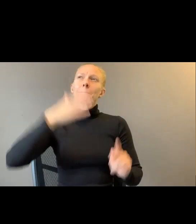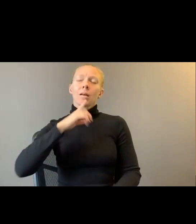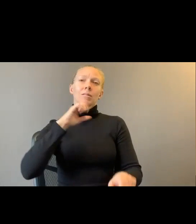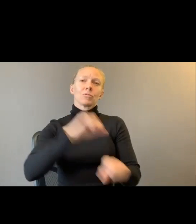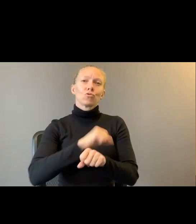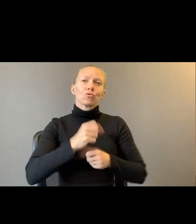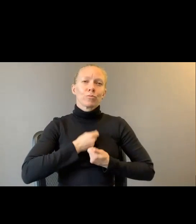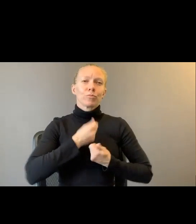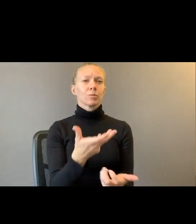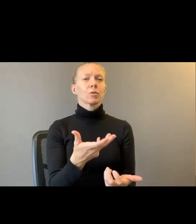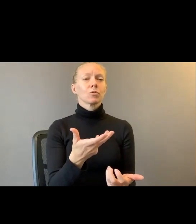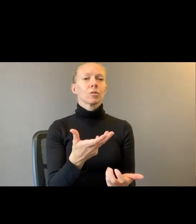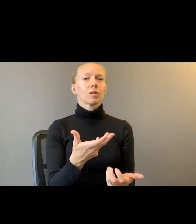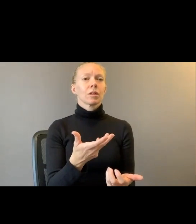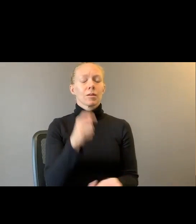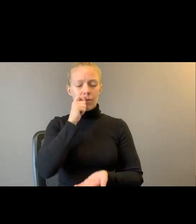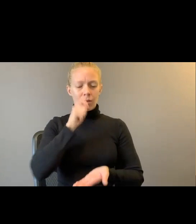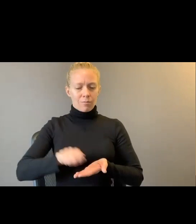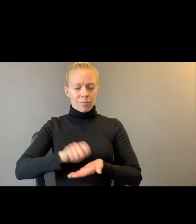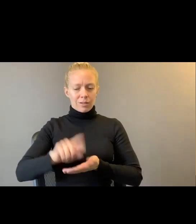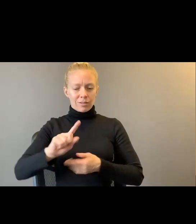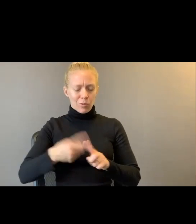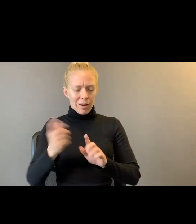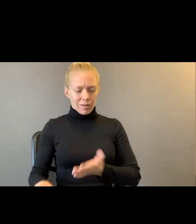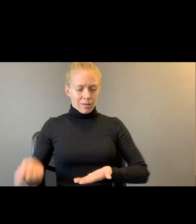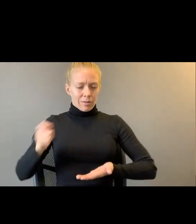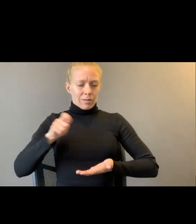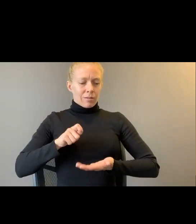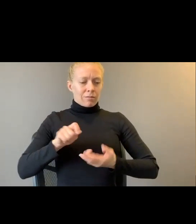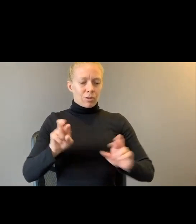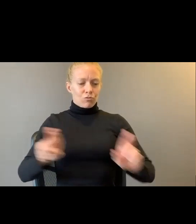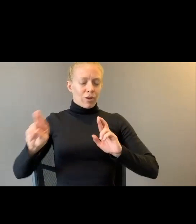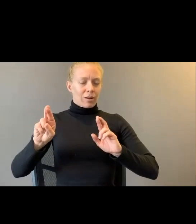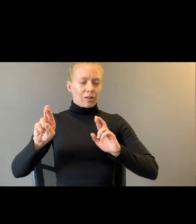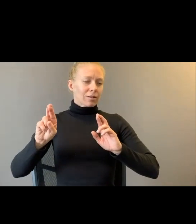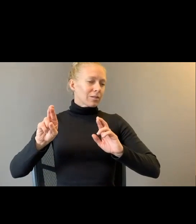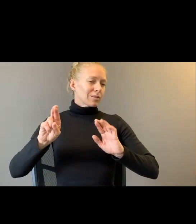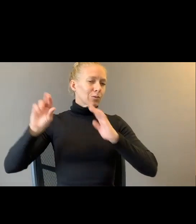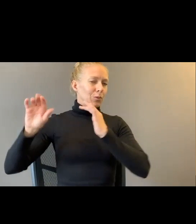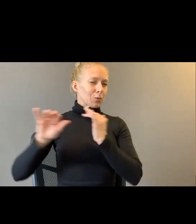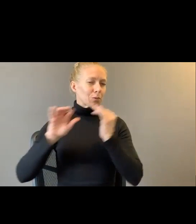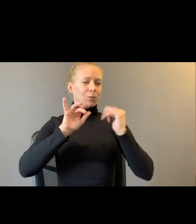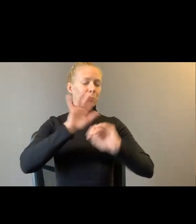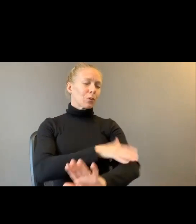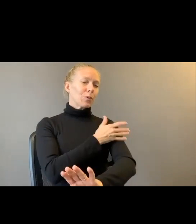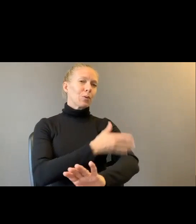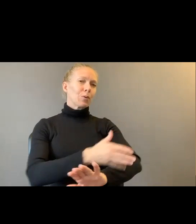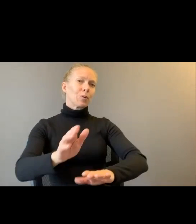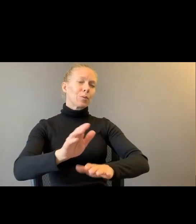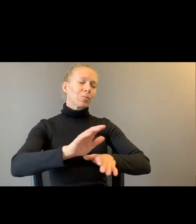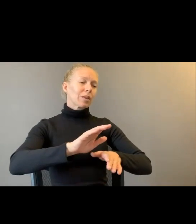When I pick up this pencil like a flute and blow myself away from my death. I